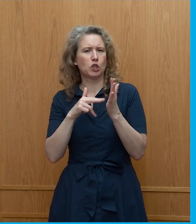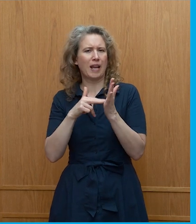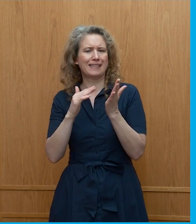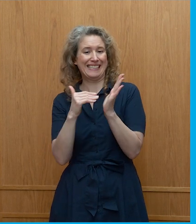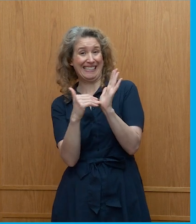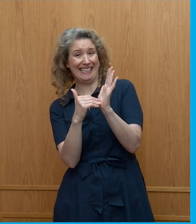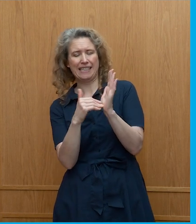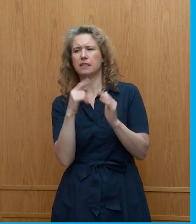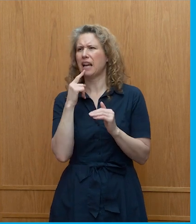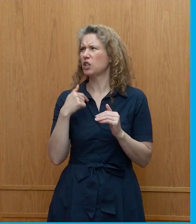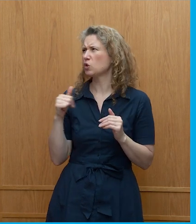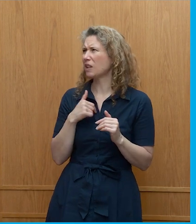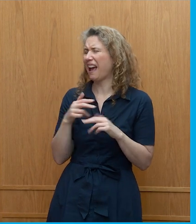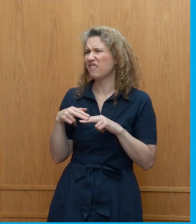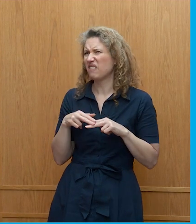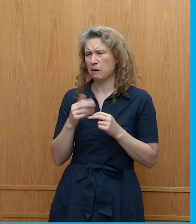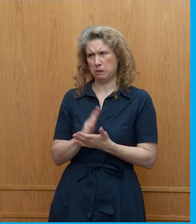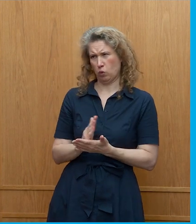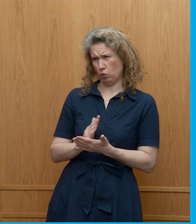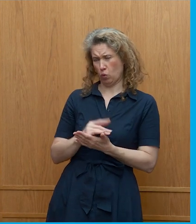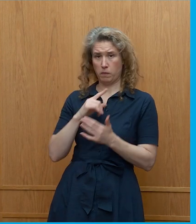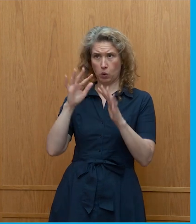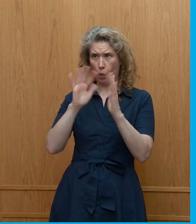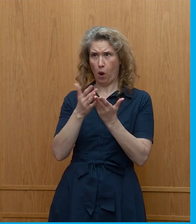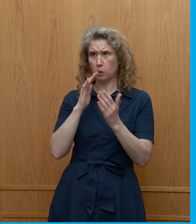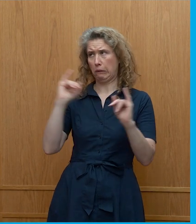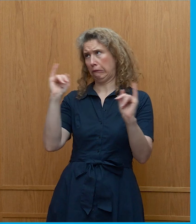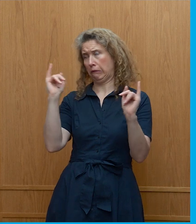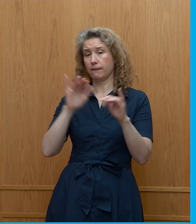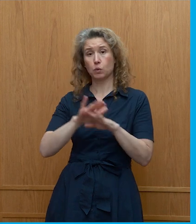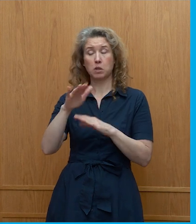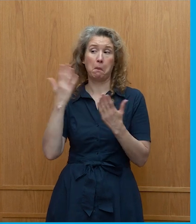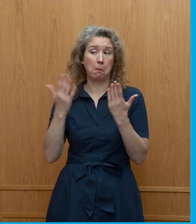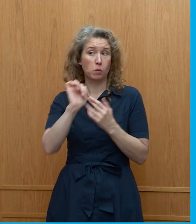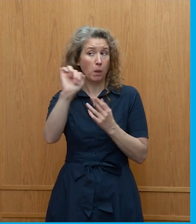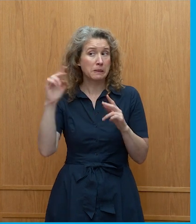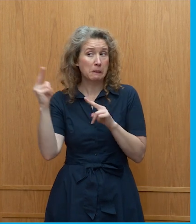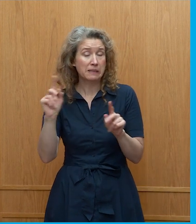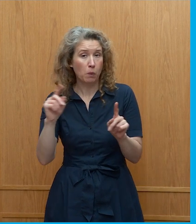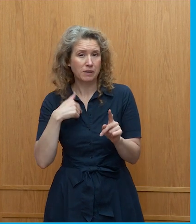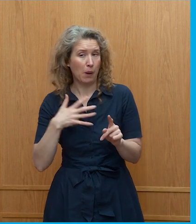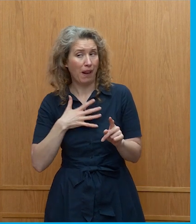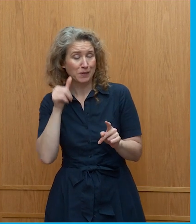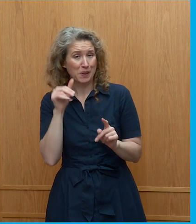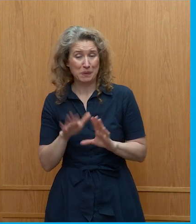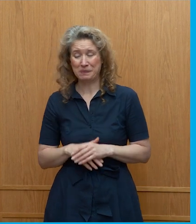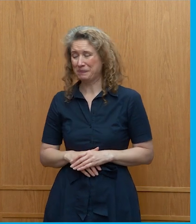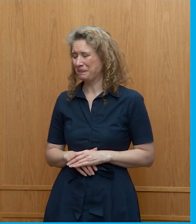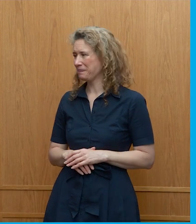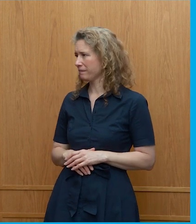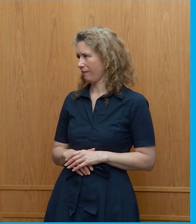do I want to have a family or not because of this so it would be interesting to get their perspective thank you and you uh